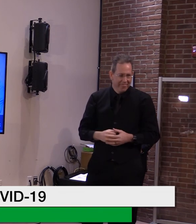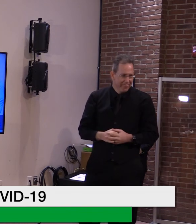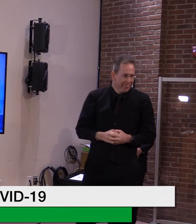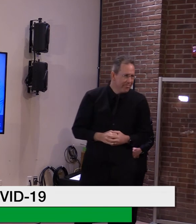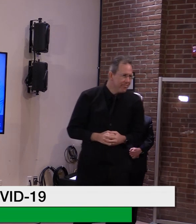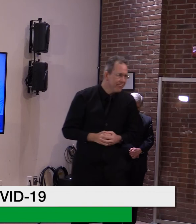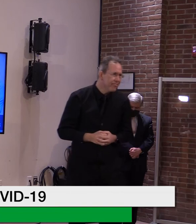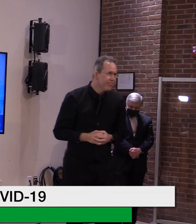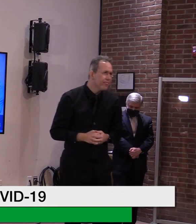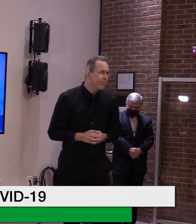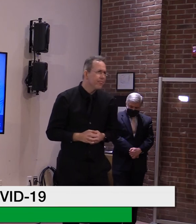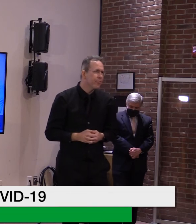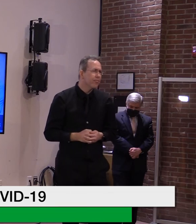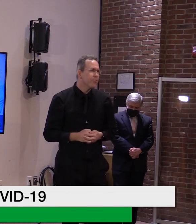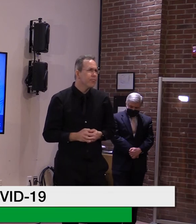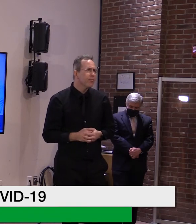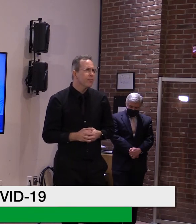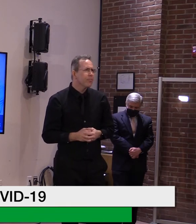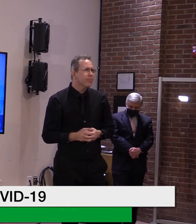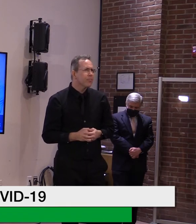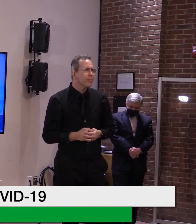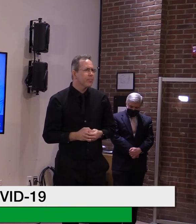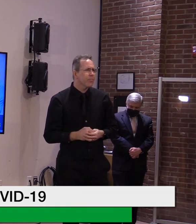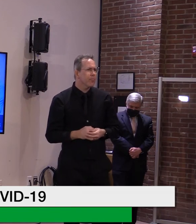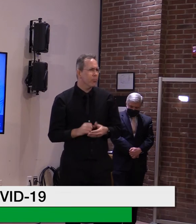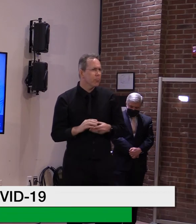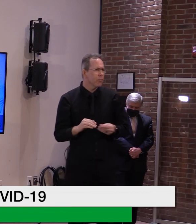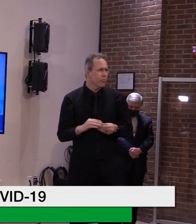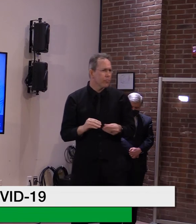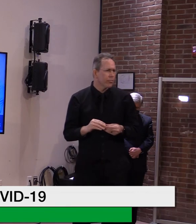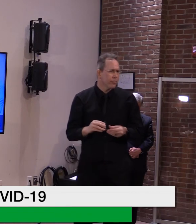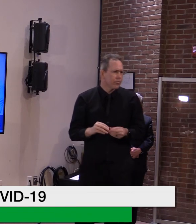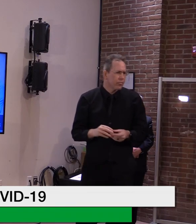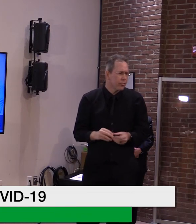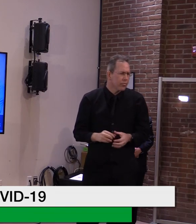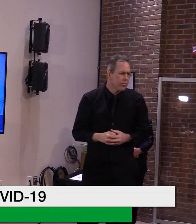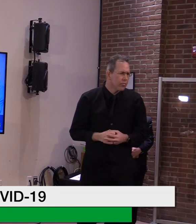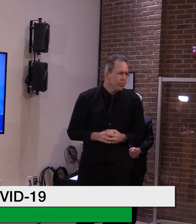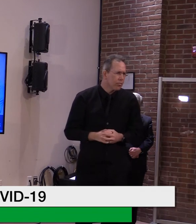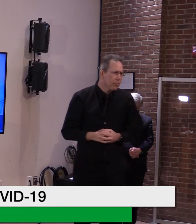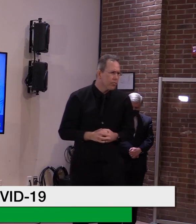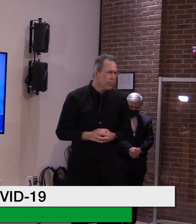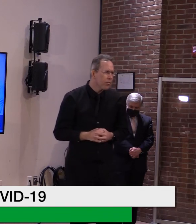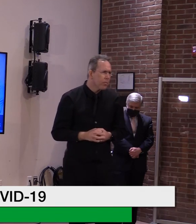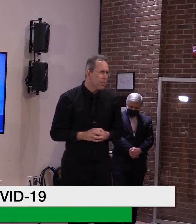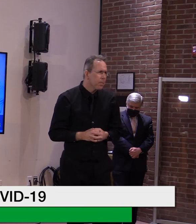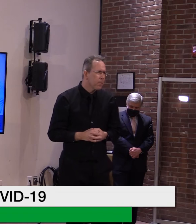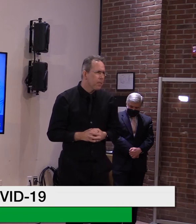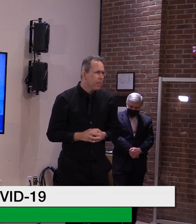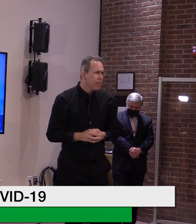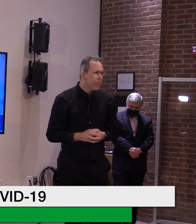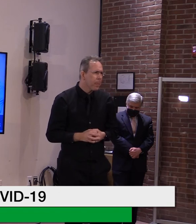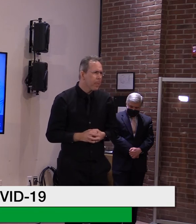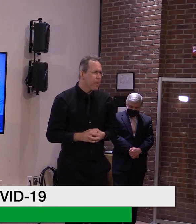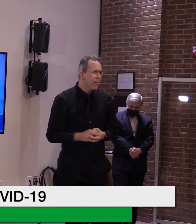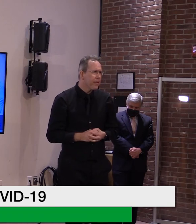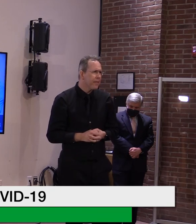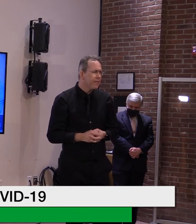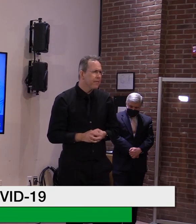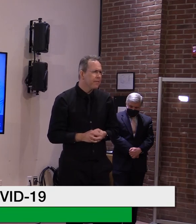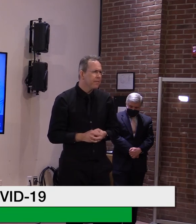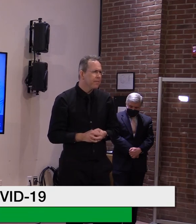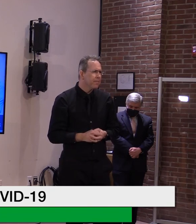Governor, I'd like to just change the format just very briefly in this press conference. I'm very concerned about the blood sugar level of your team,